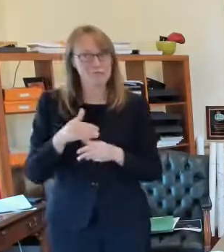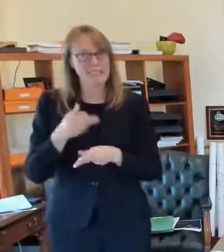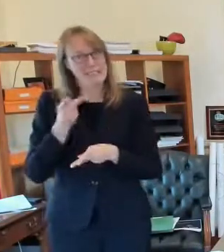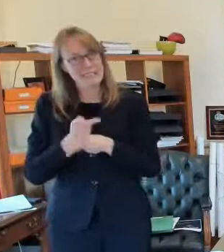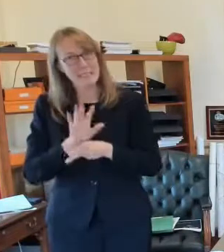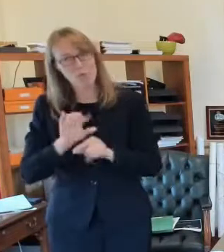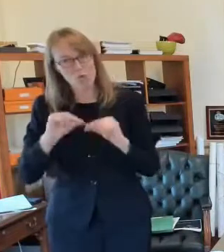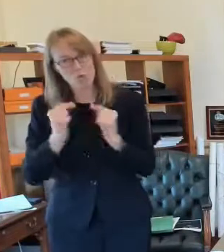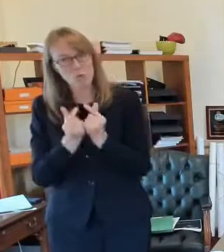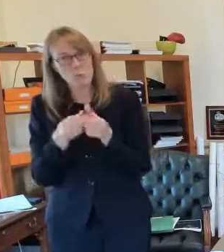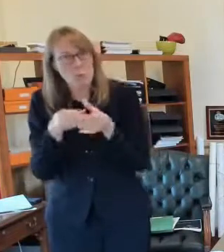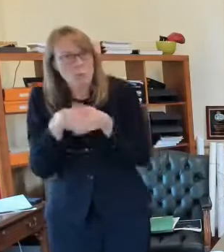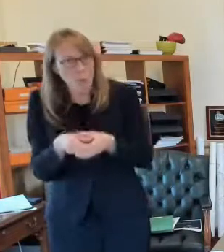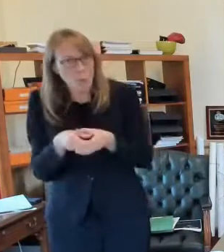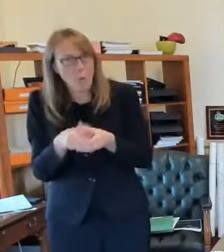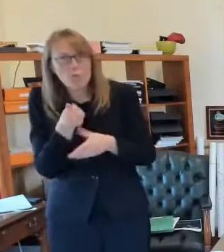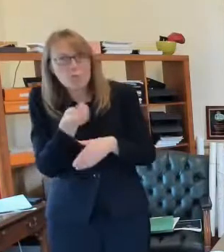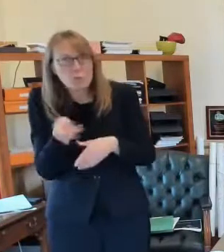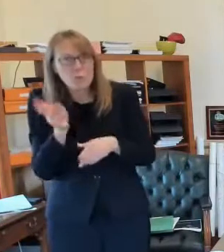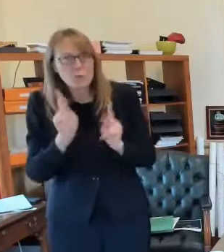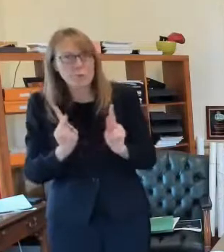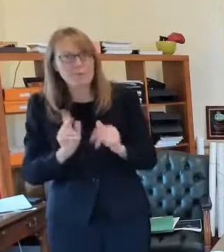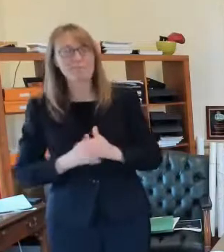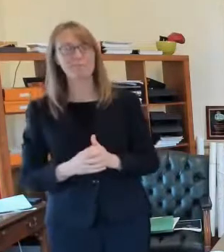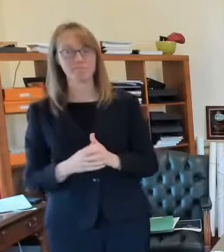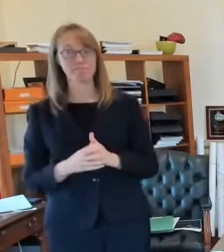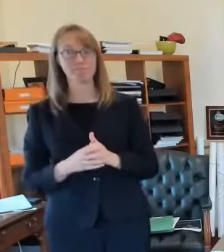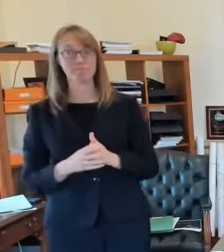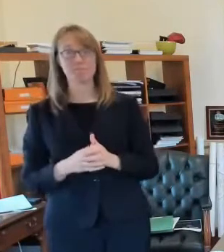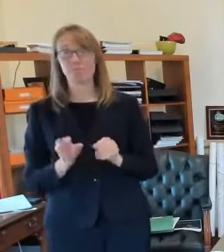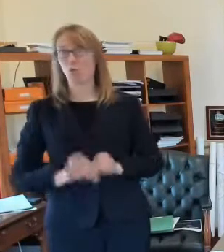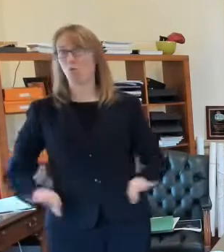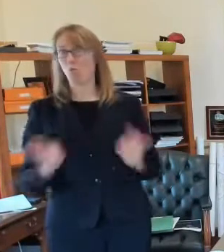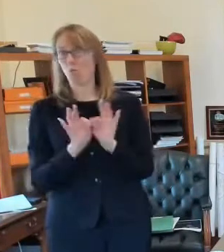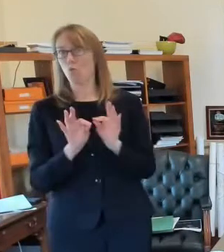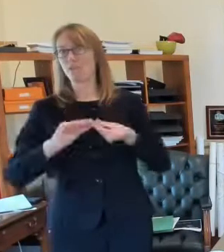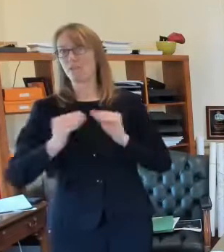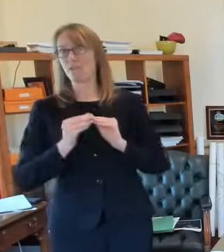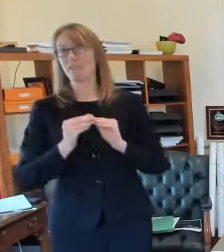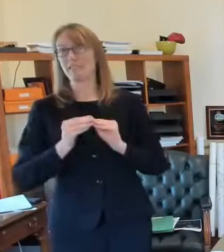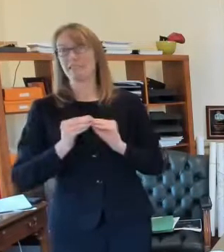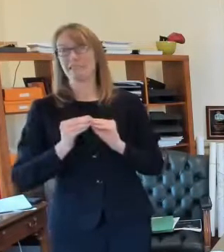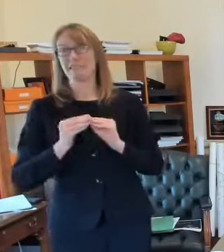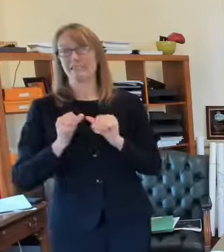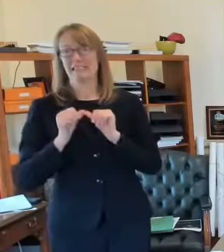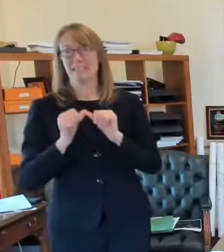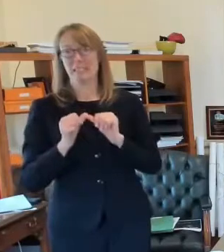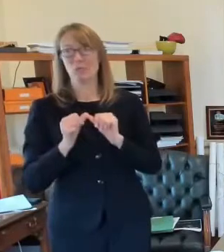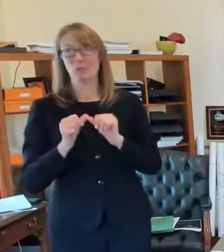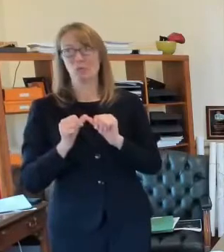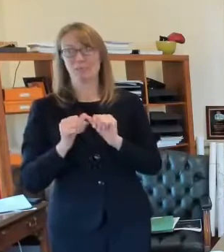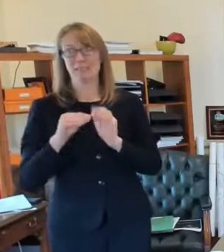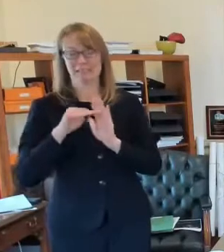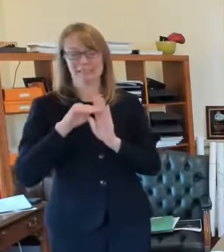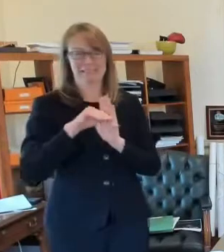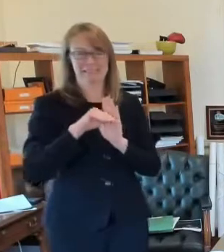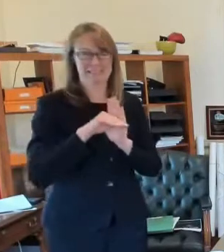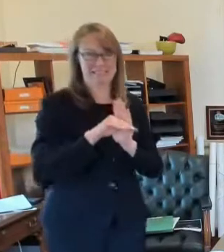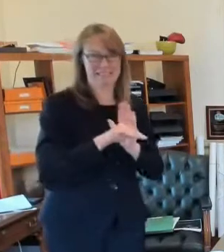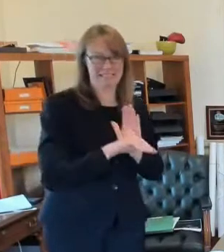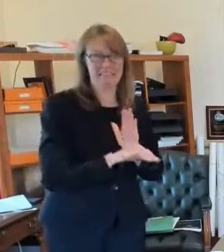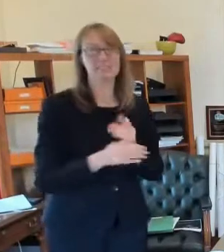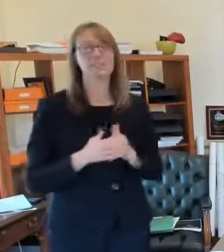need for those numbers to continue to come down right now they're plateaued at a high level number of people that are currently in the